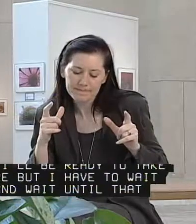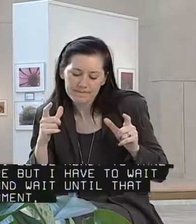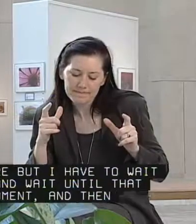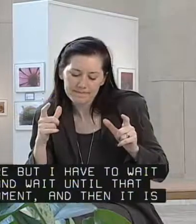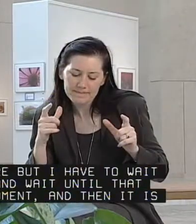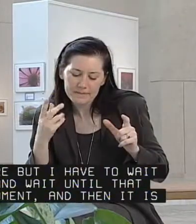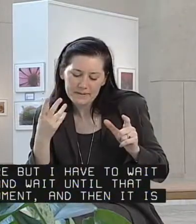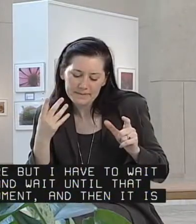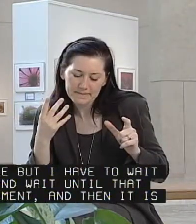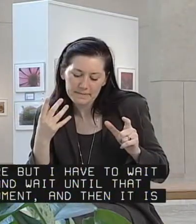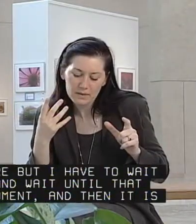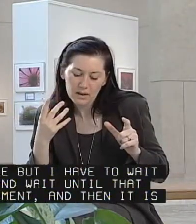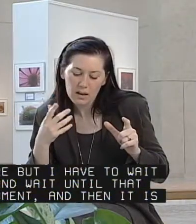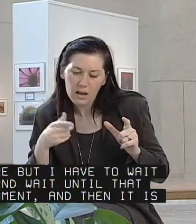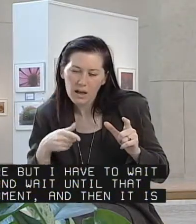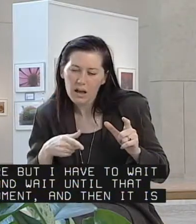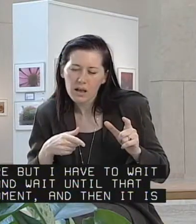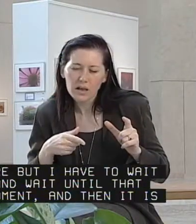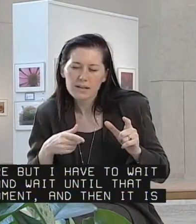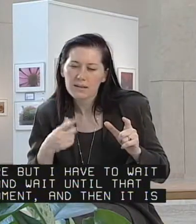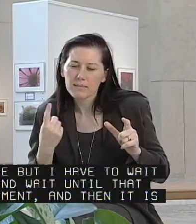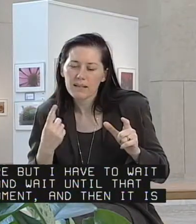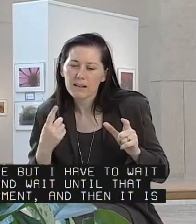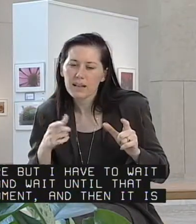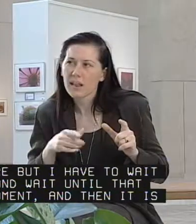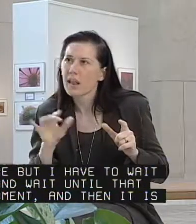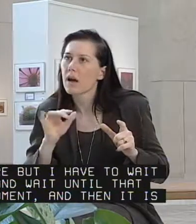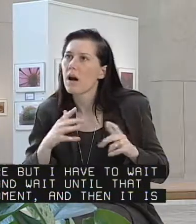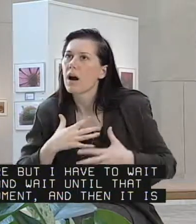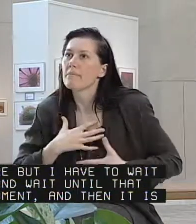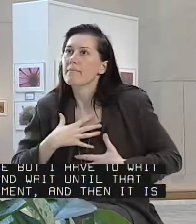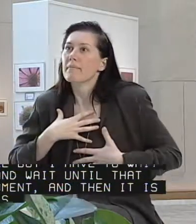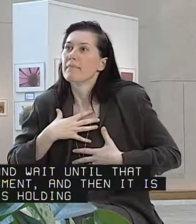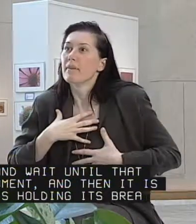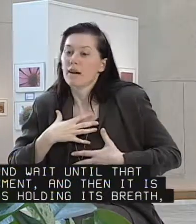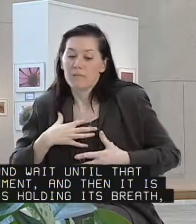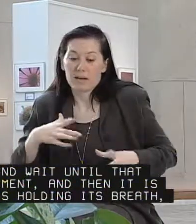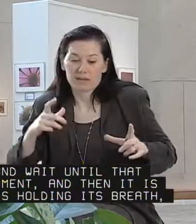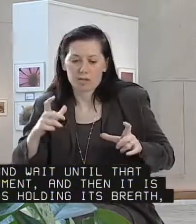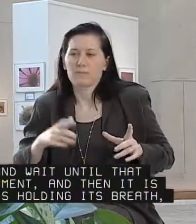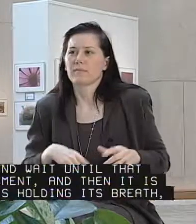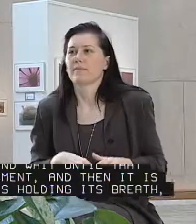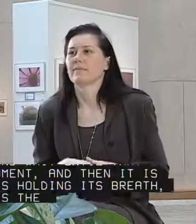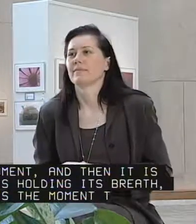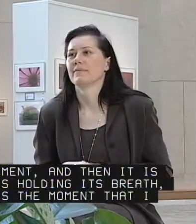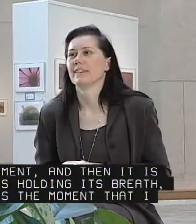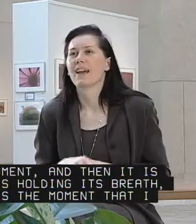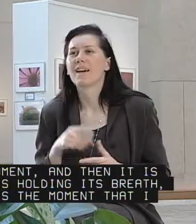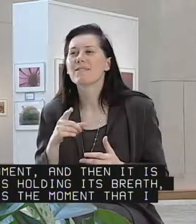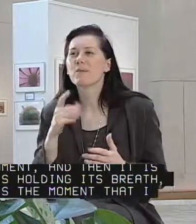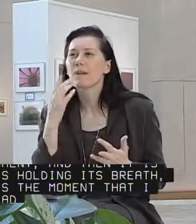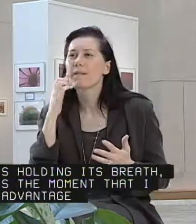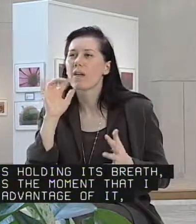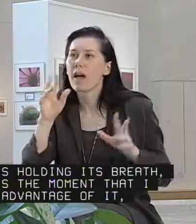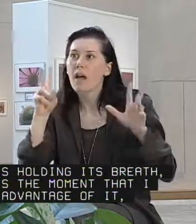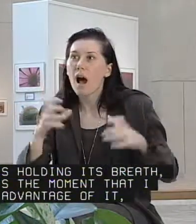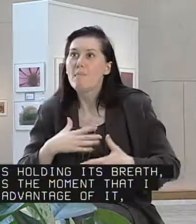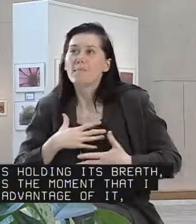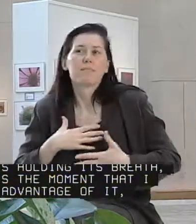perfect moment. And then it's as if it's holding its breath. And that's the moment that I have to take advantage of it because